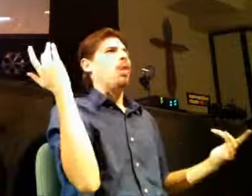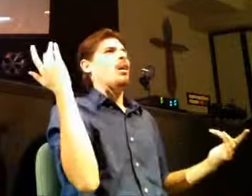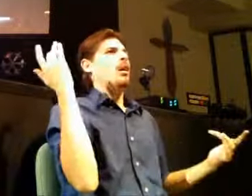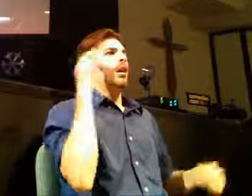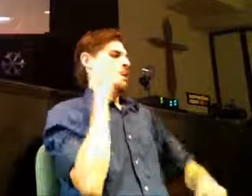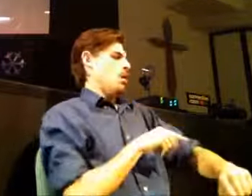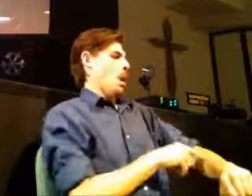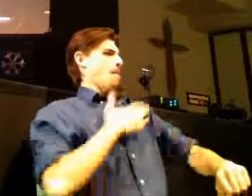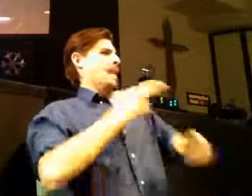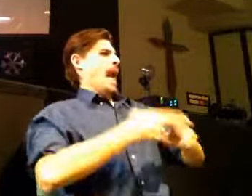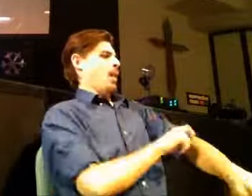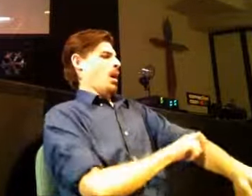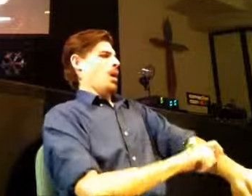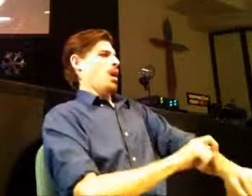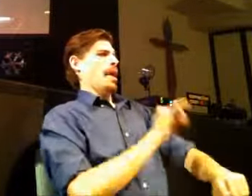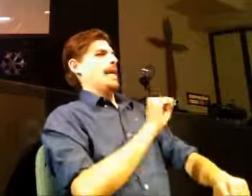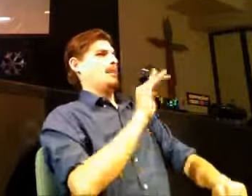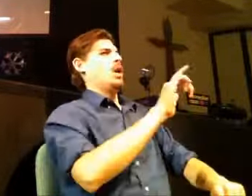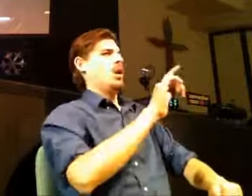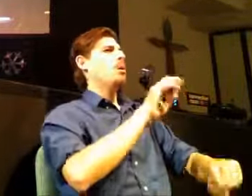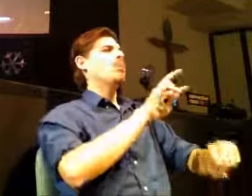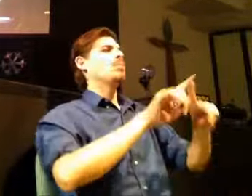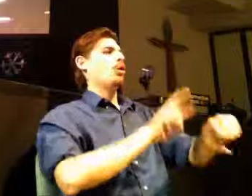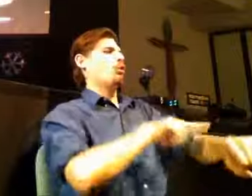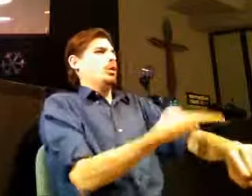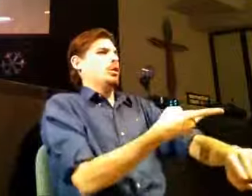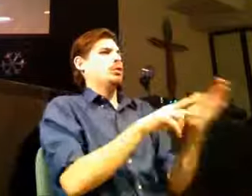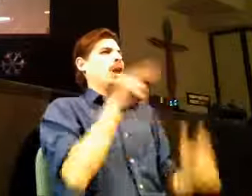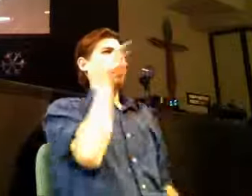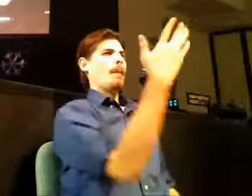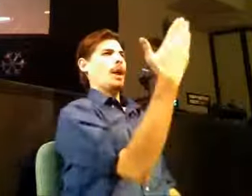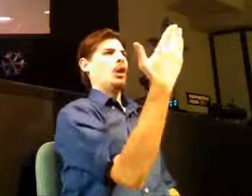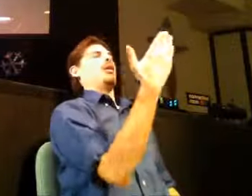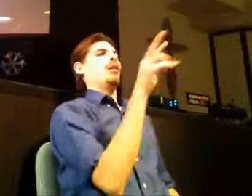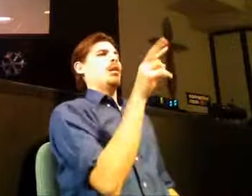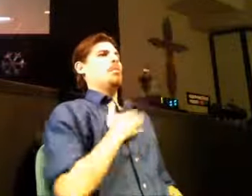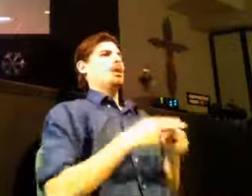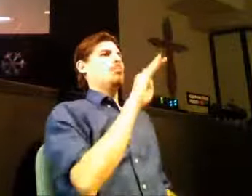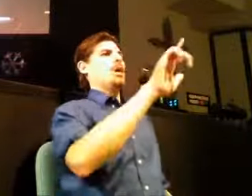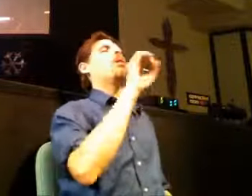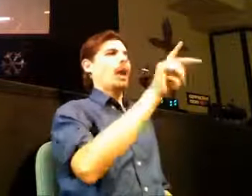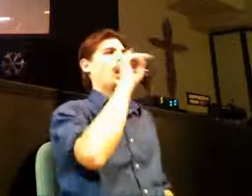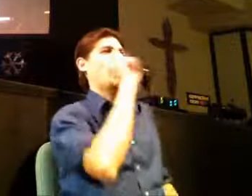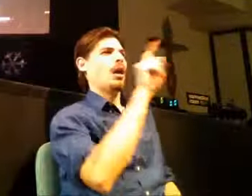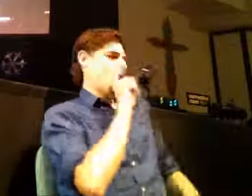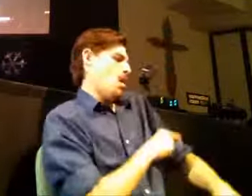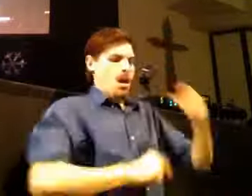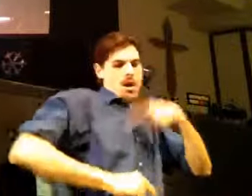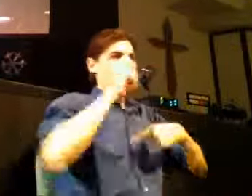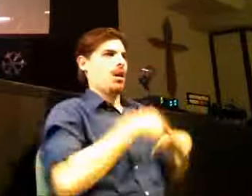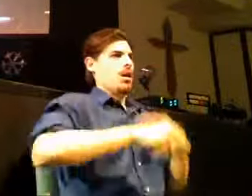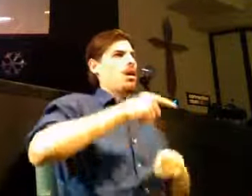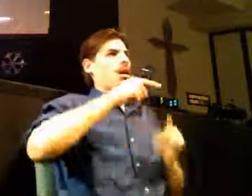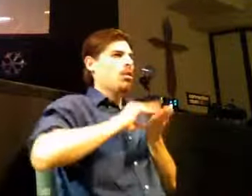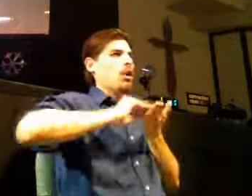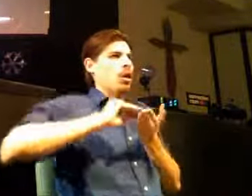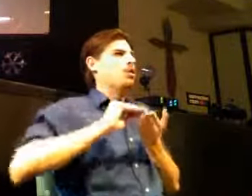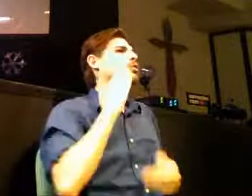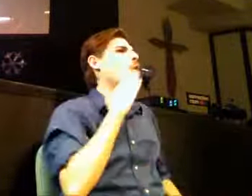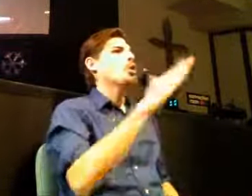like my name is no or something like in reverse order so that first thing he'd look from the mirror and you know my name is no my god his money is no I didn't remember that um and it'd kind of rough I mean although there would be some advantages for instance you know um your favorite book you can read it over and